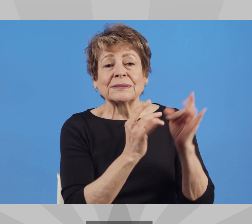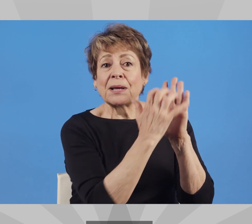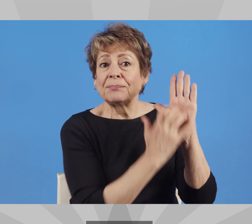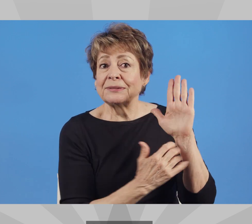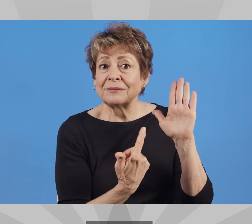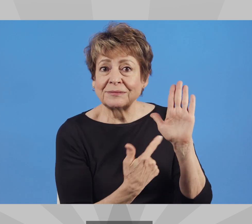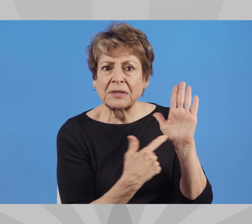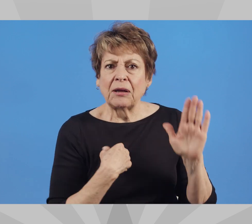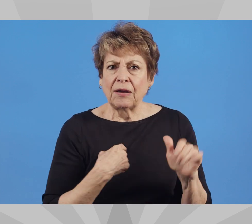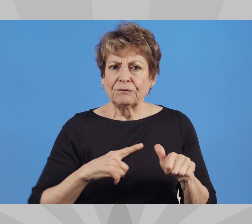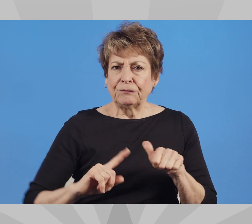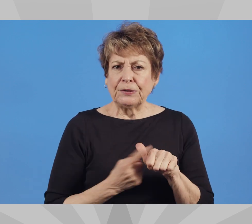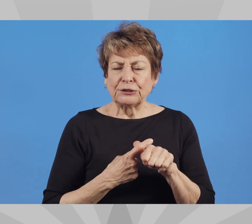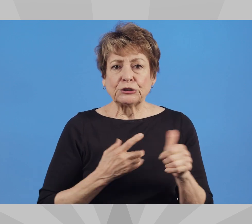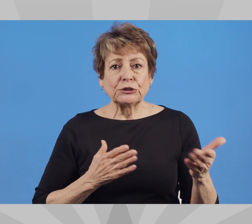Statement